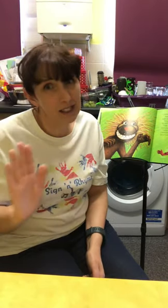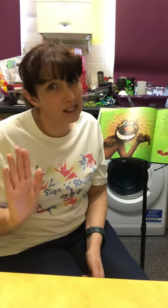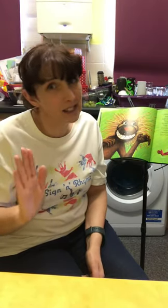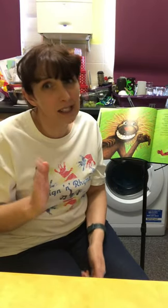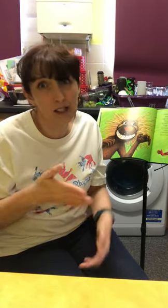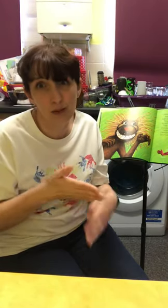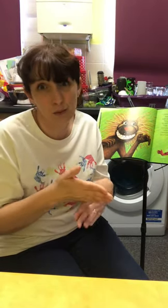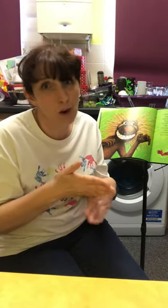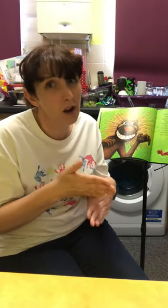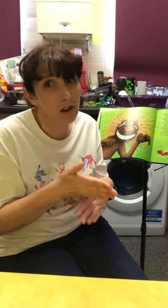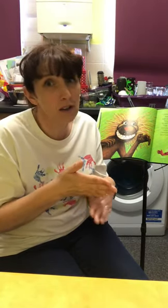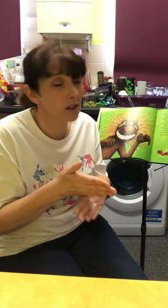didn't work.